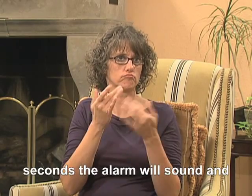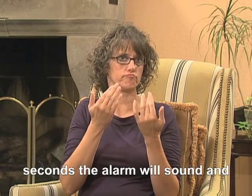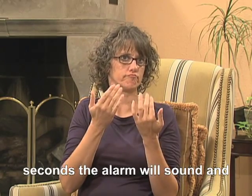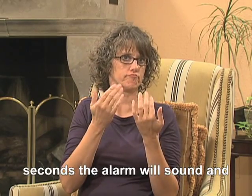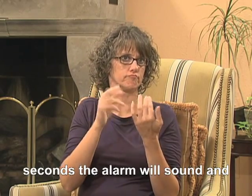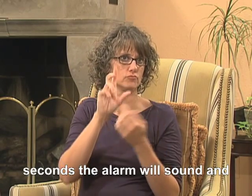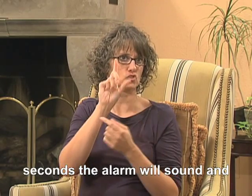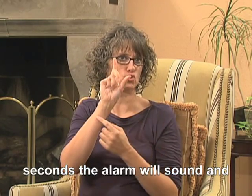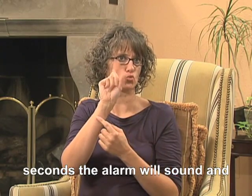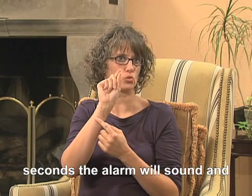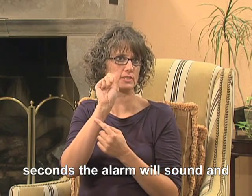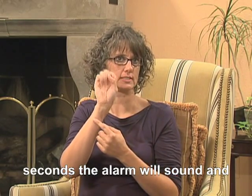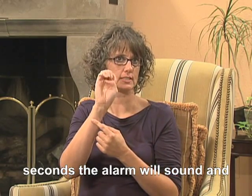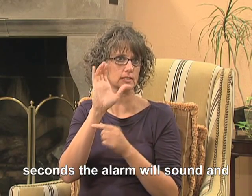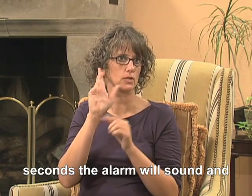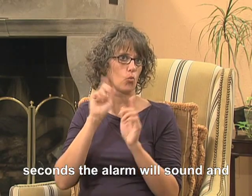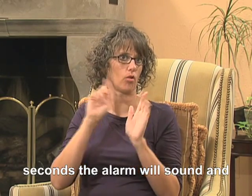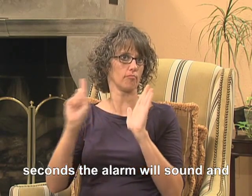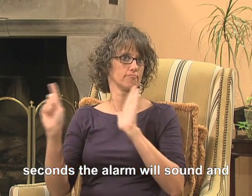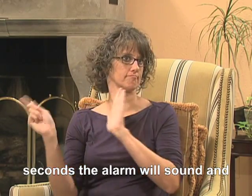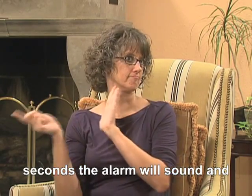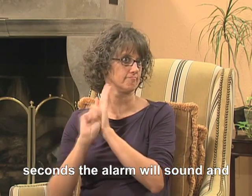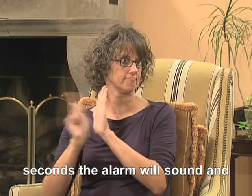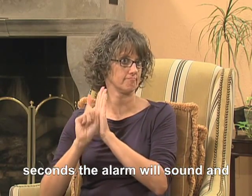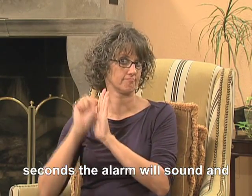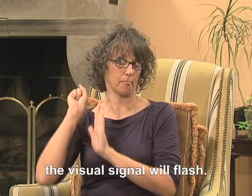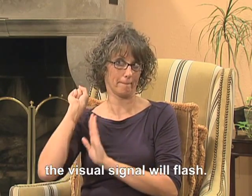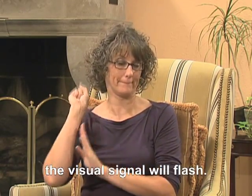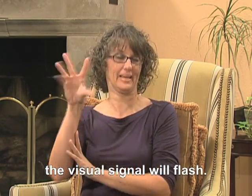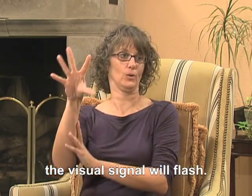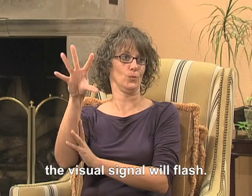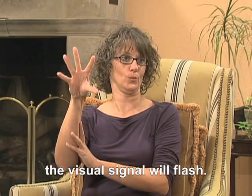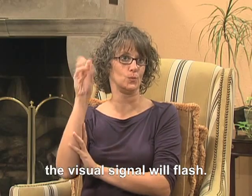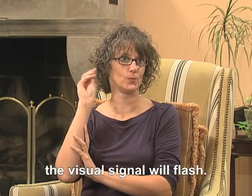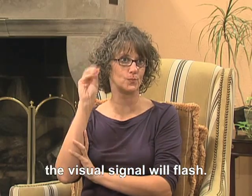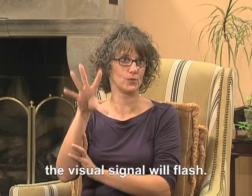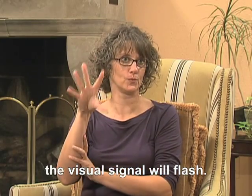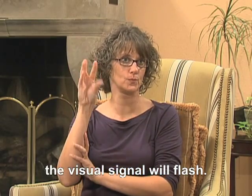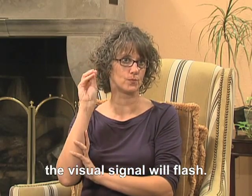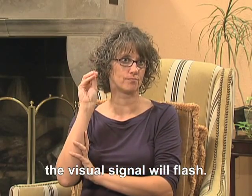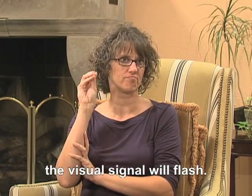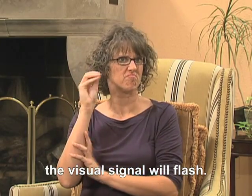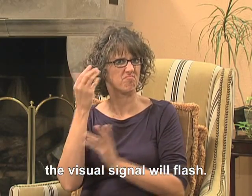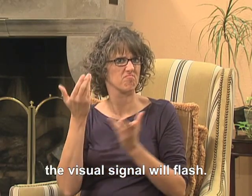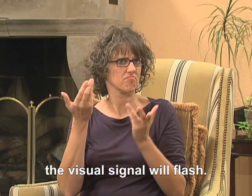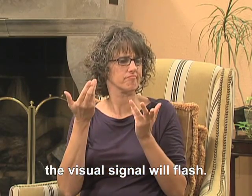20 seconds the alarm will sound and the visual signal will flash.